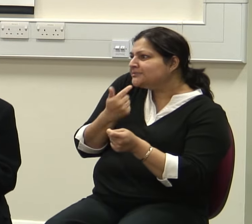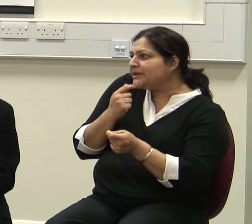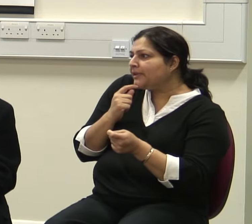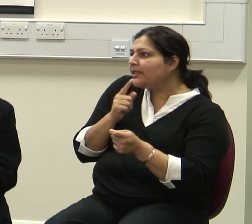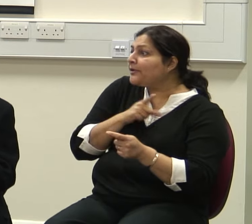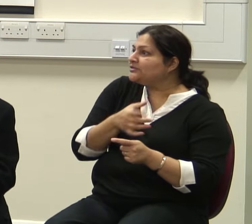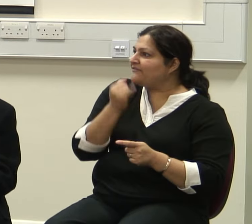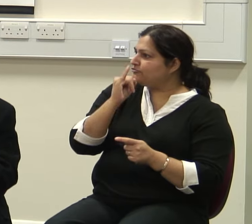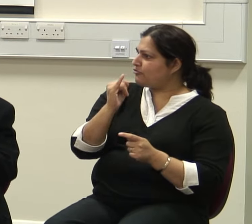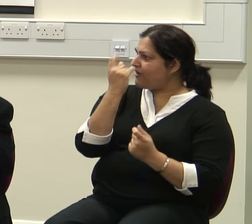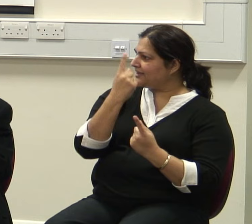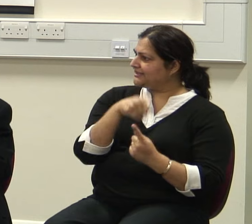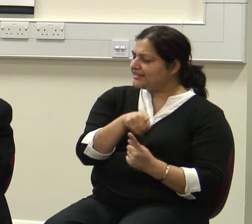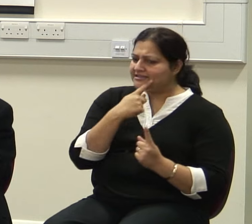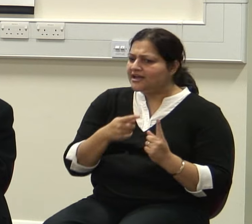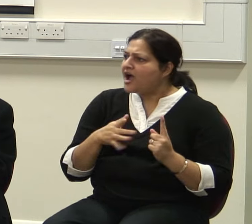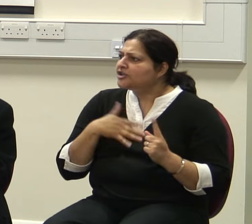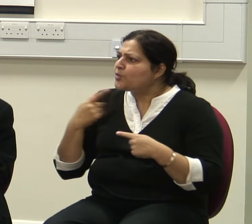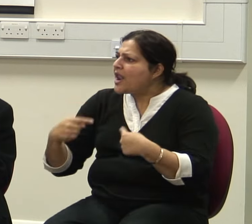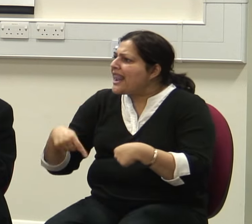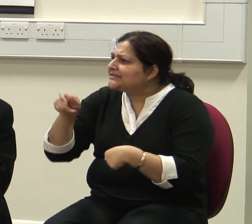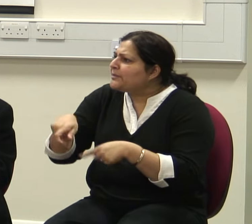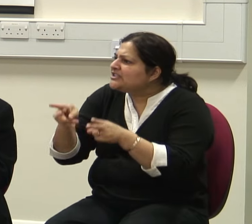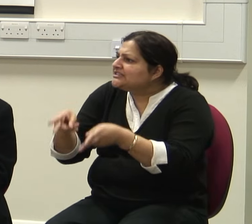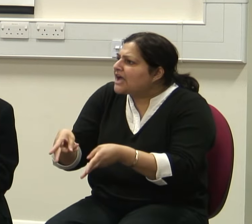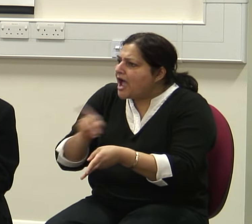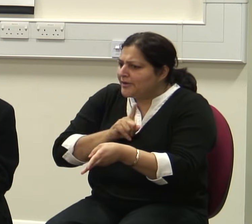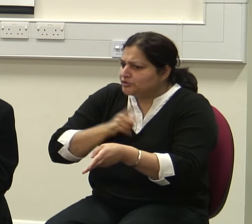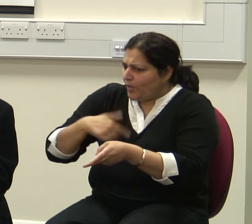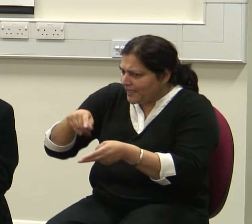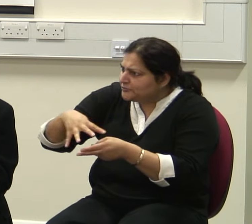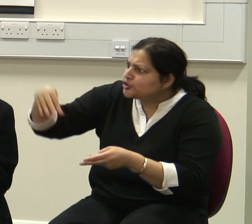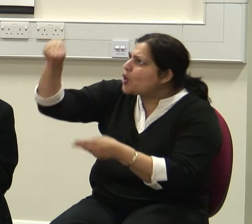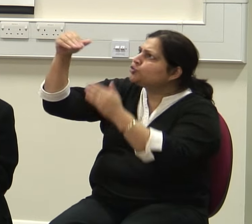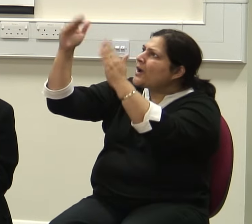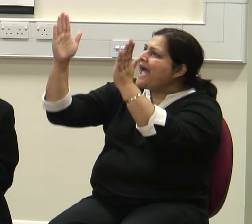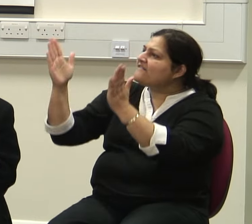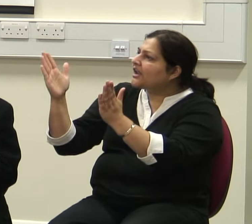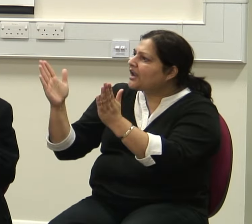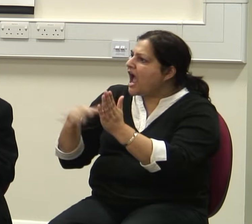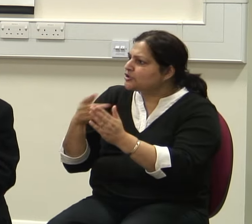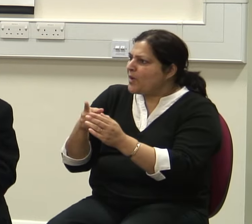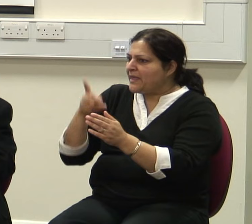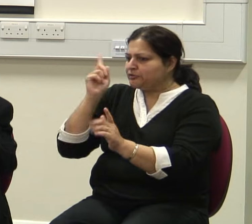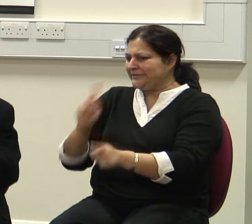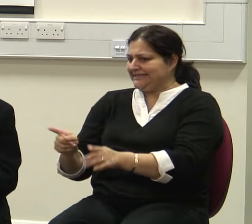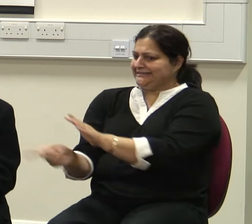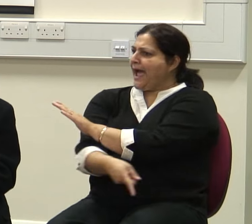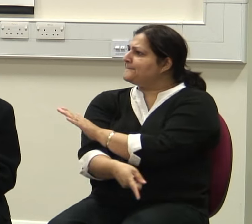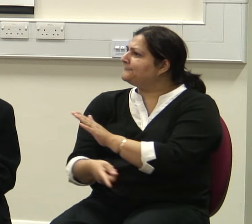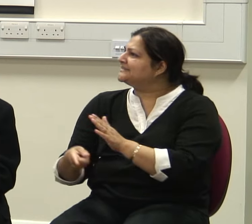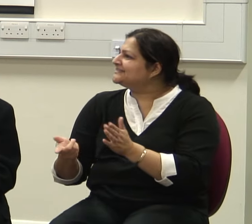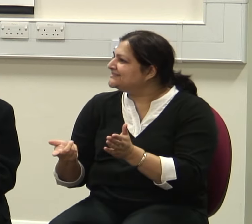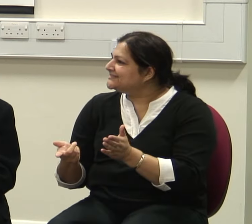don't want to let somebody die without being able to go to heaven and be damned. So they had their own